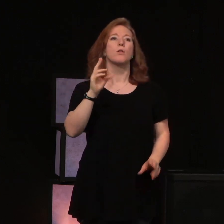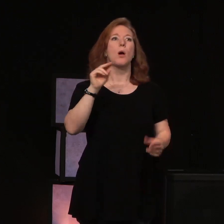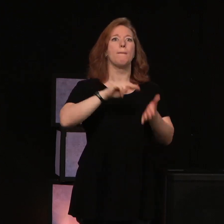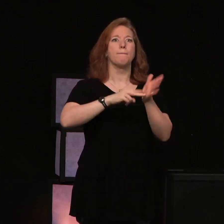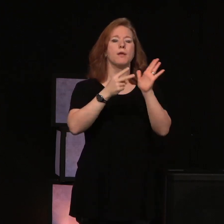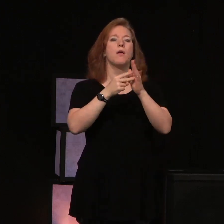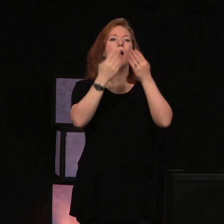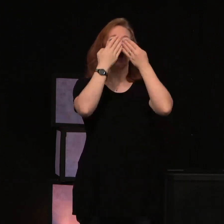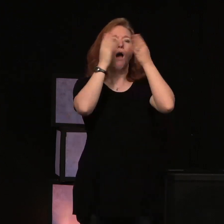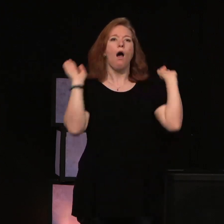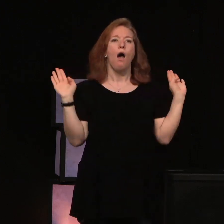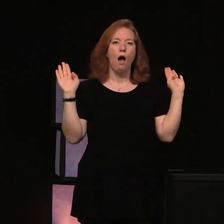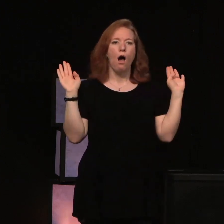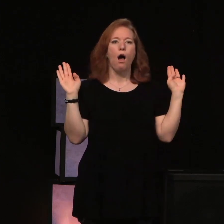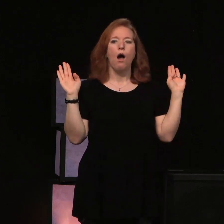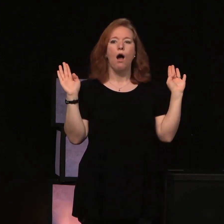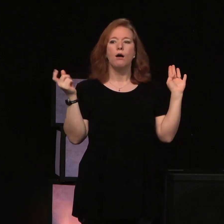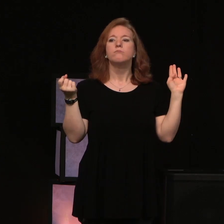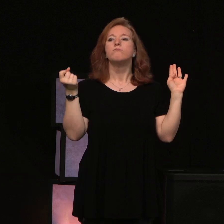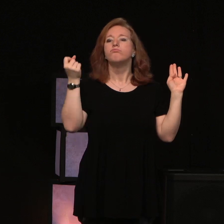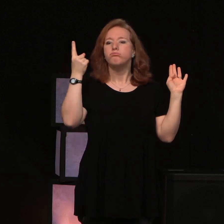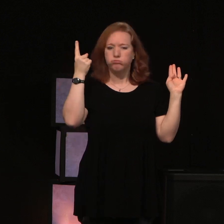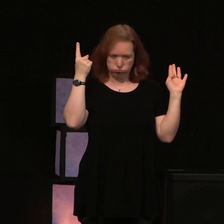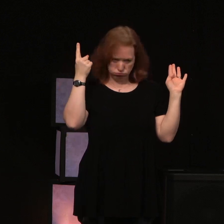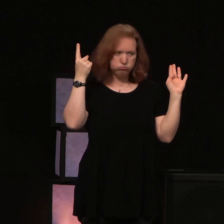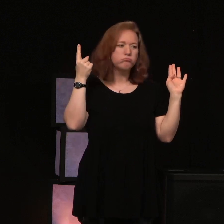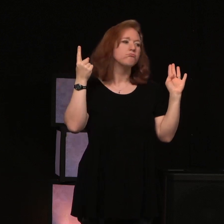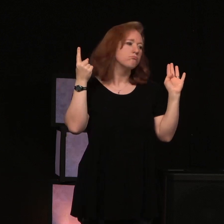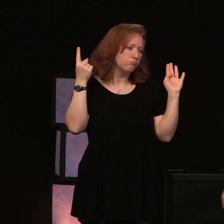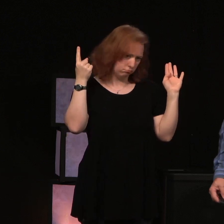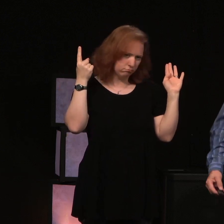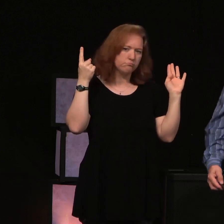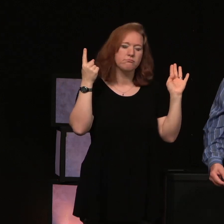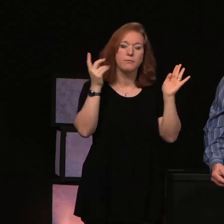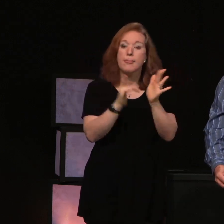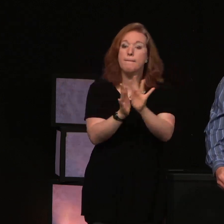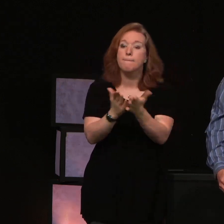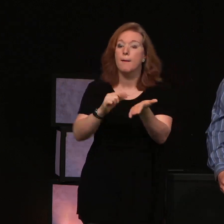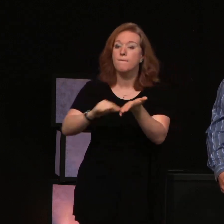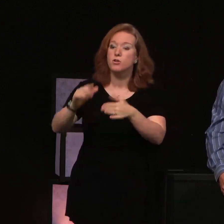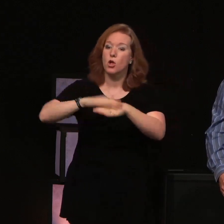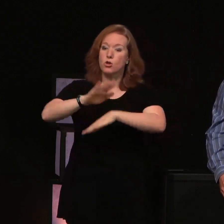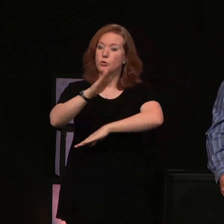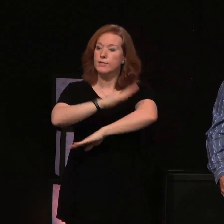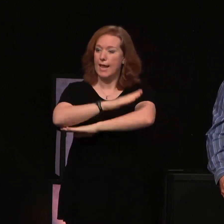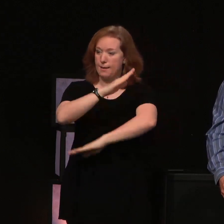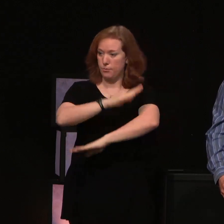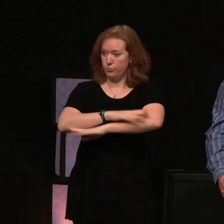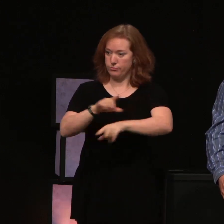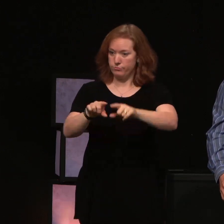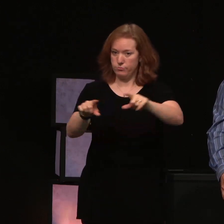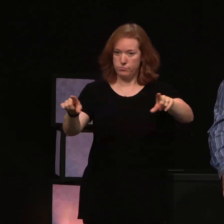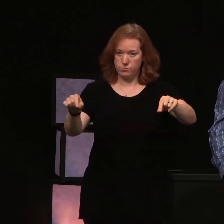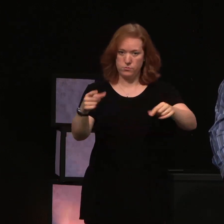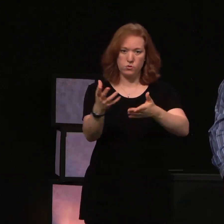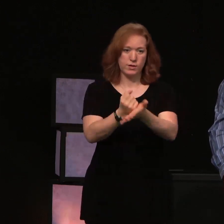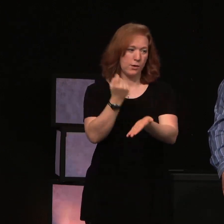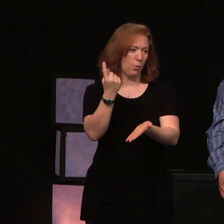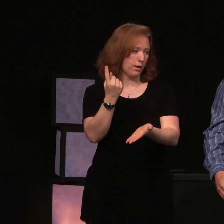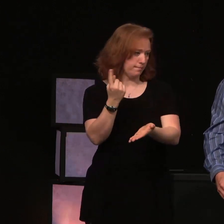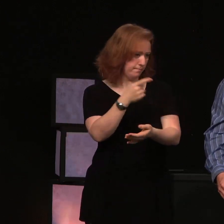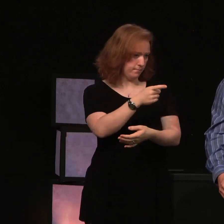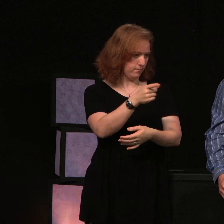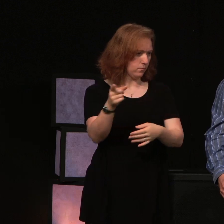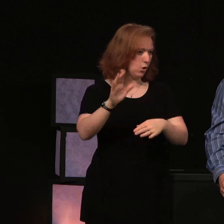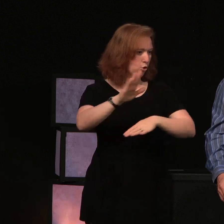Open the door of sight. There's scripture on your tables. I want you to grab those, please.